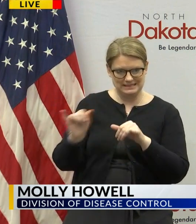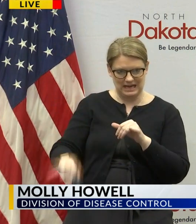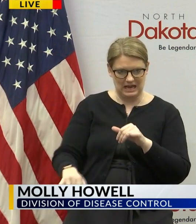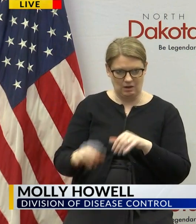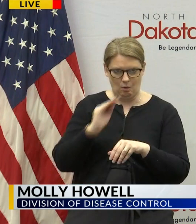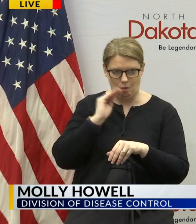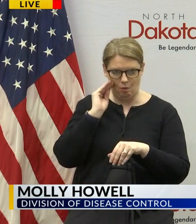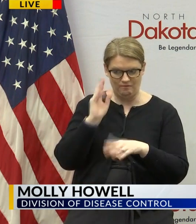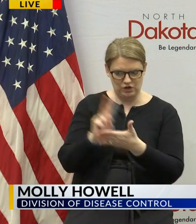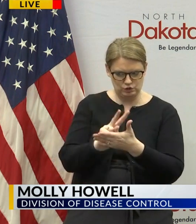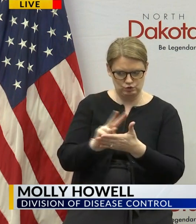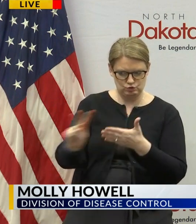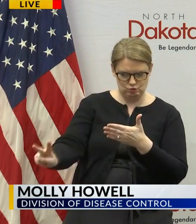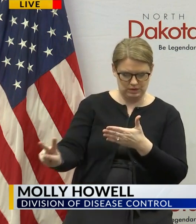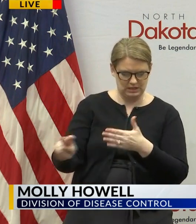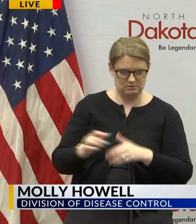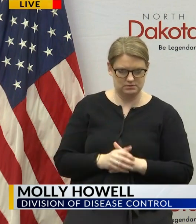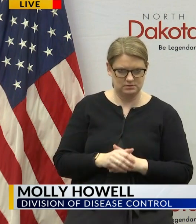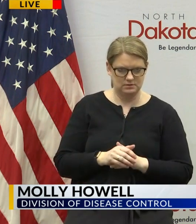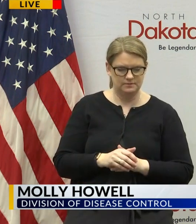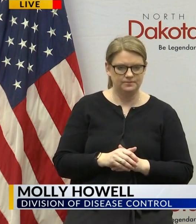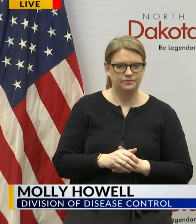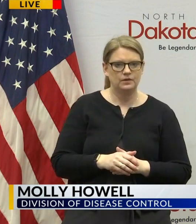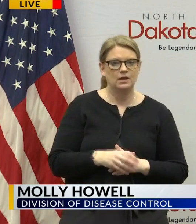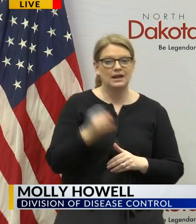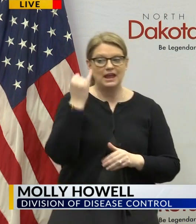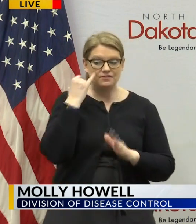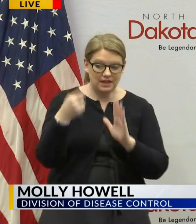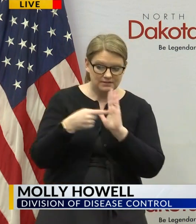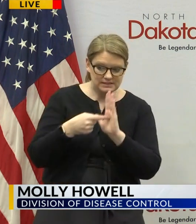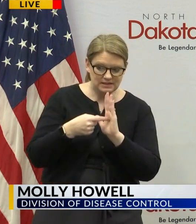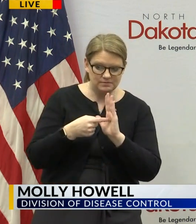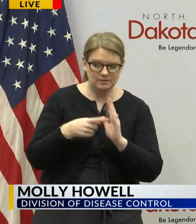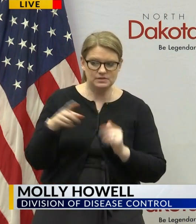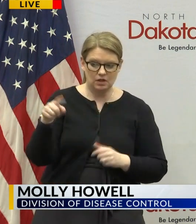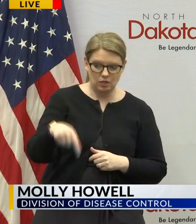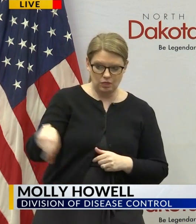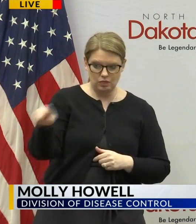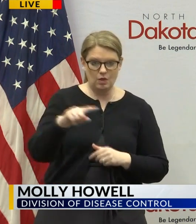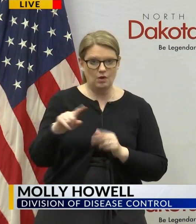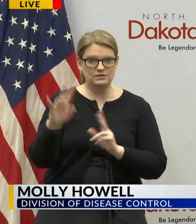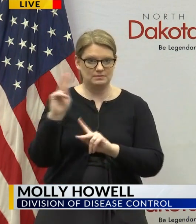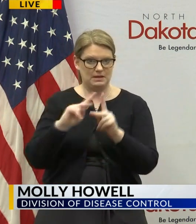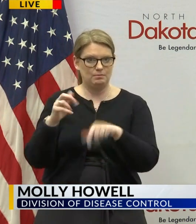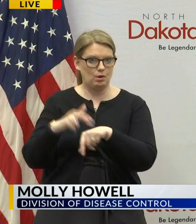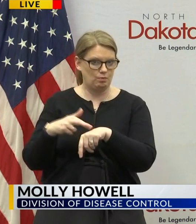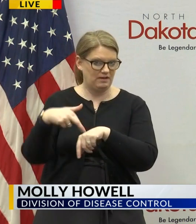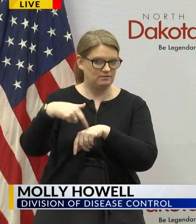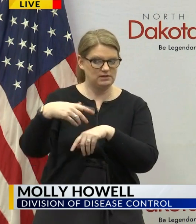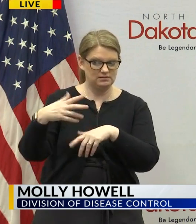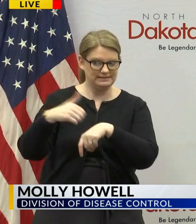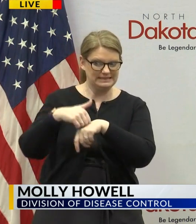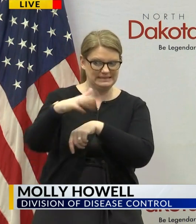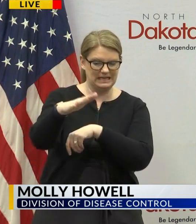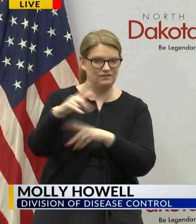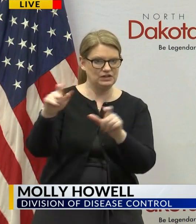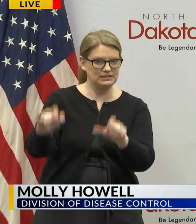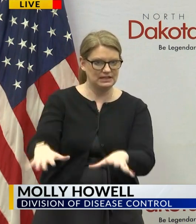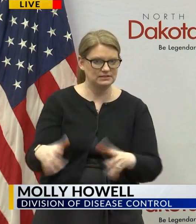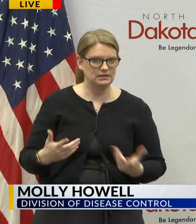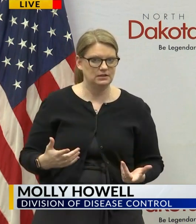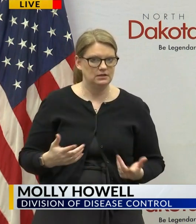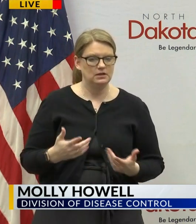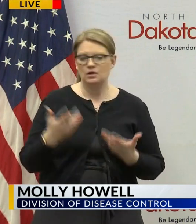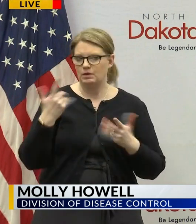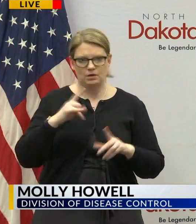if they have symptoms those individuals are being referred in for testing we don't want them to go right